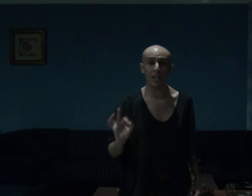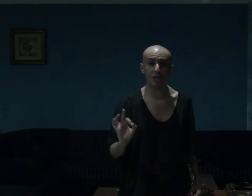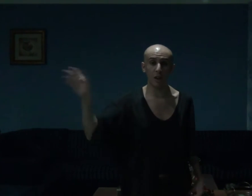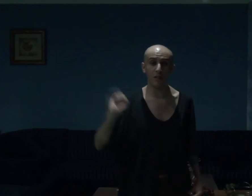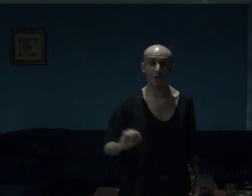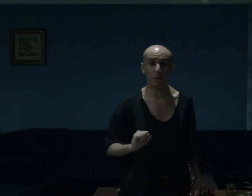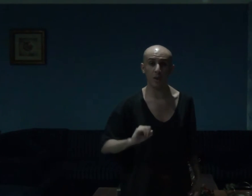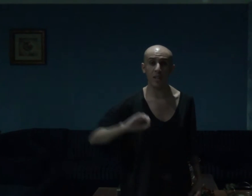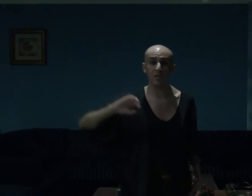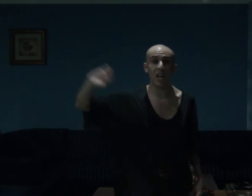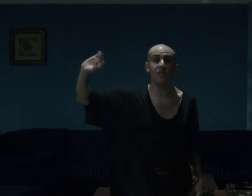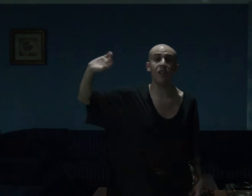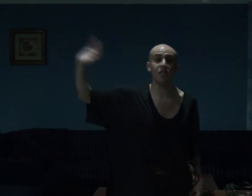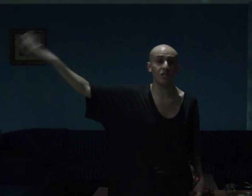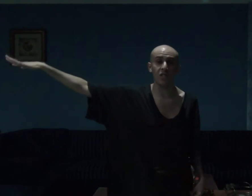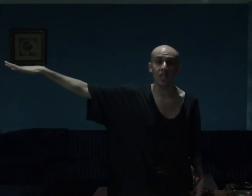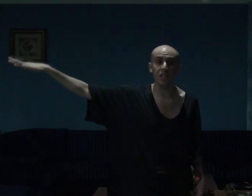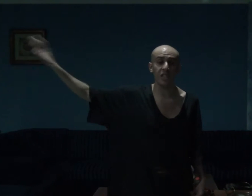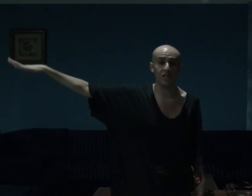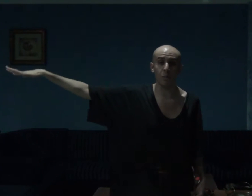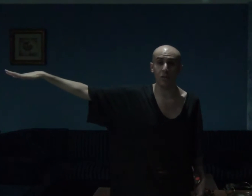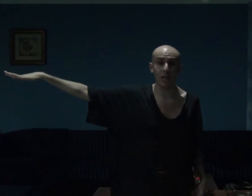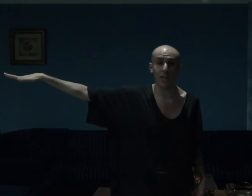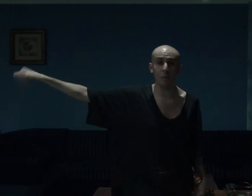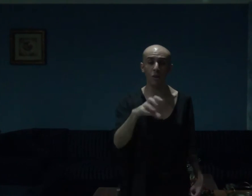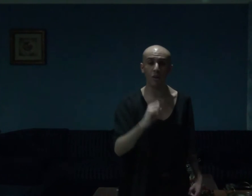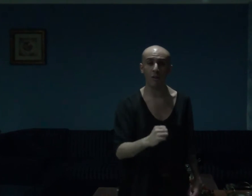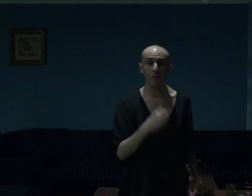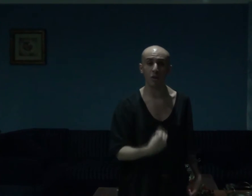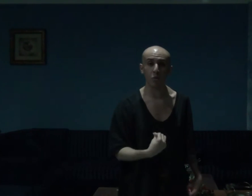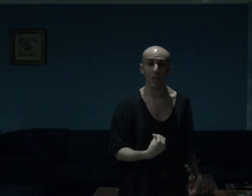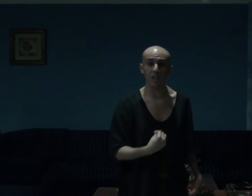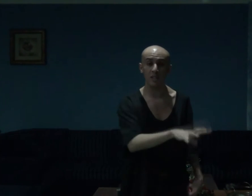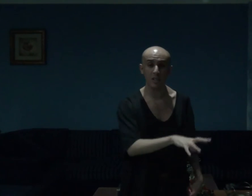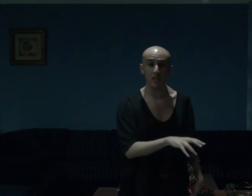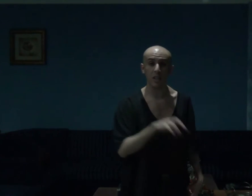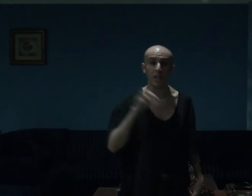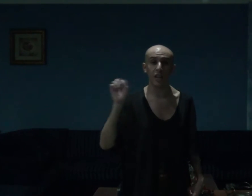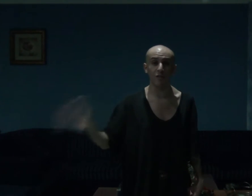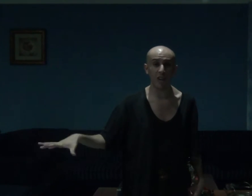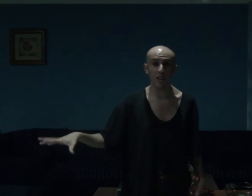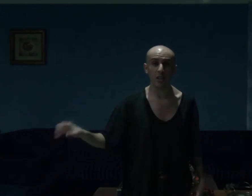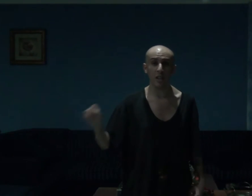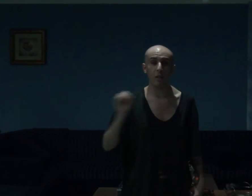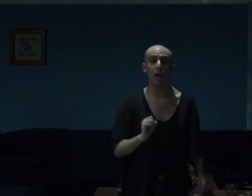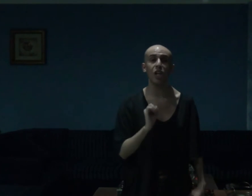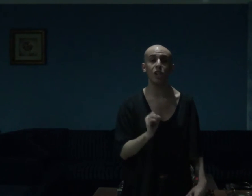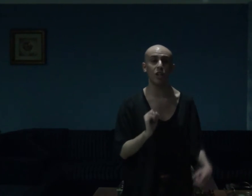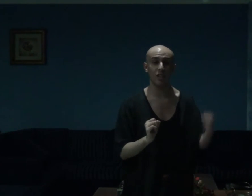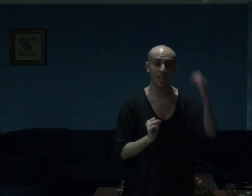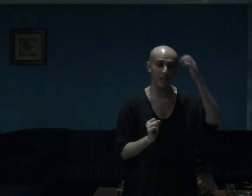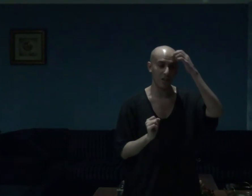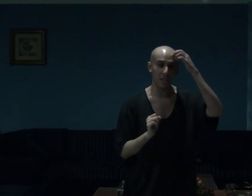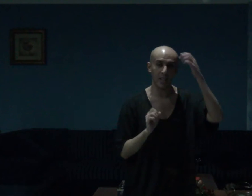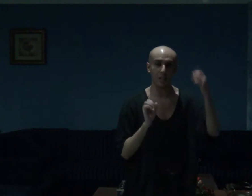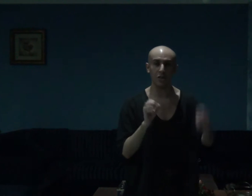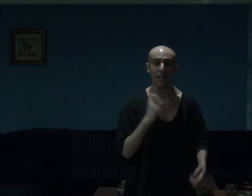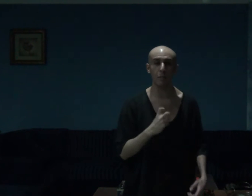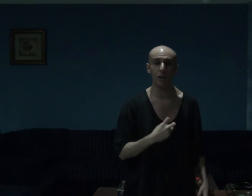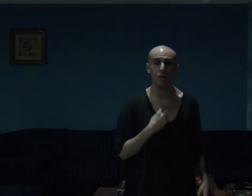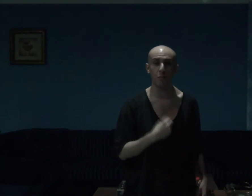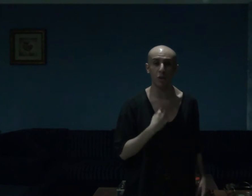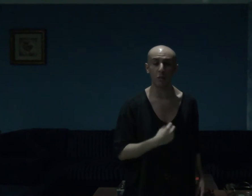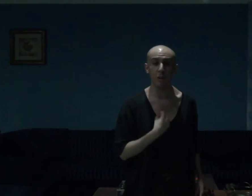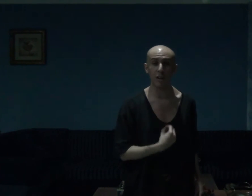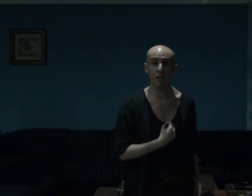of the best love stories i have ever seen in some time the love between sissy and vanya my god guys and gals